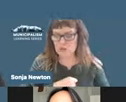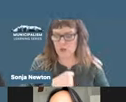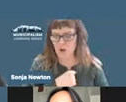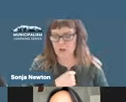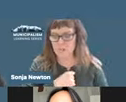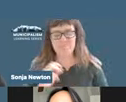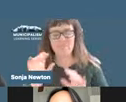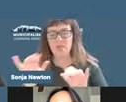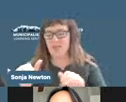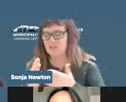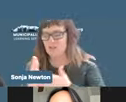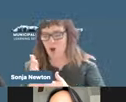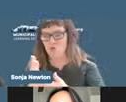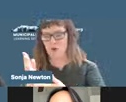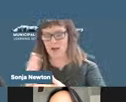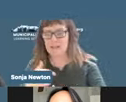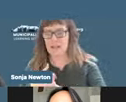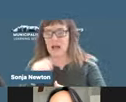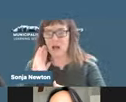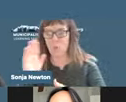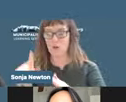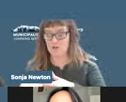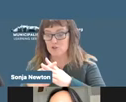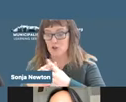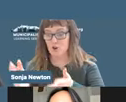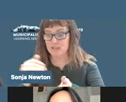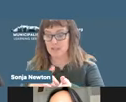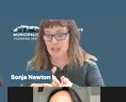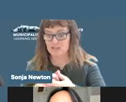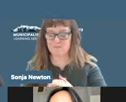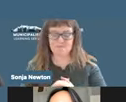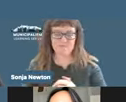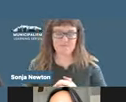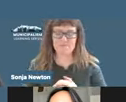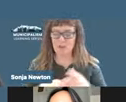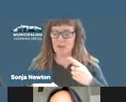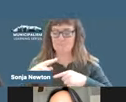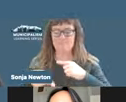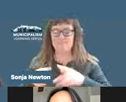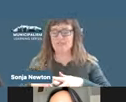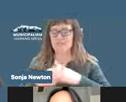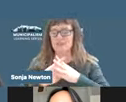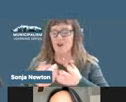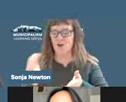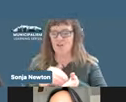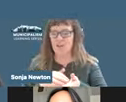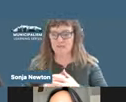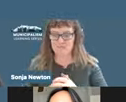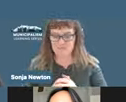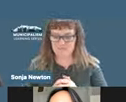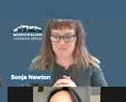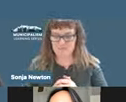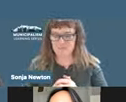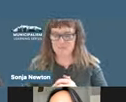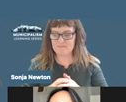okay. That's okay. We'll start over. And I'm also, I forgot to introduce myself. So let us, let us start from scratch right now. So, um, so I'll go back to the beginning.